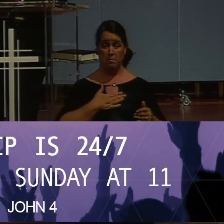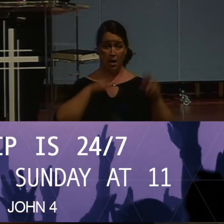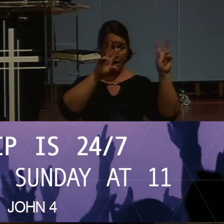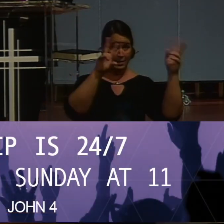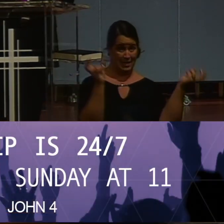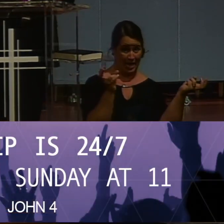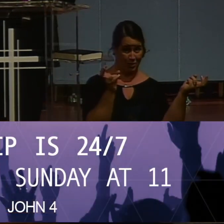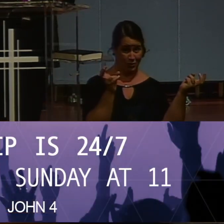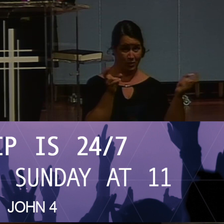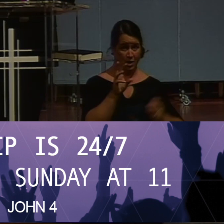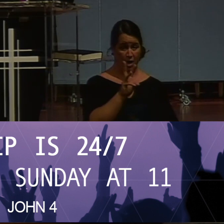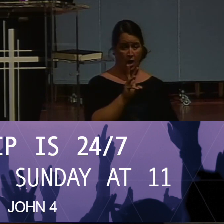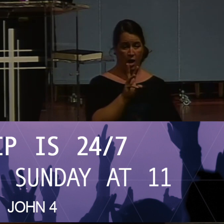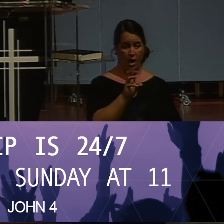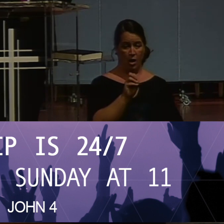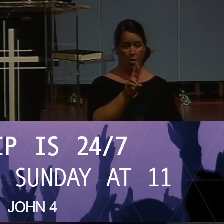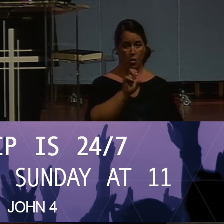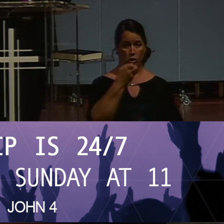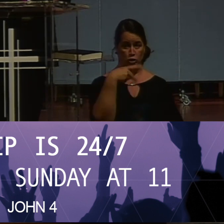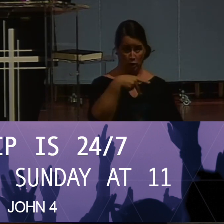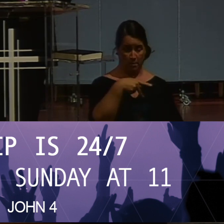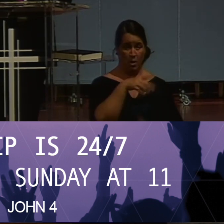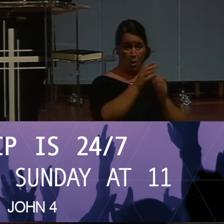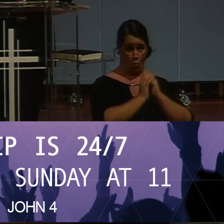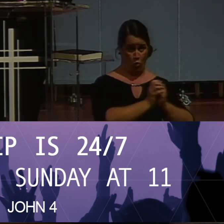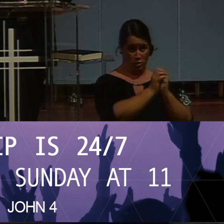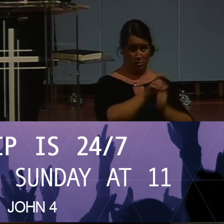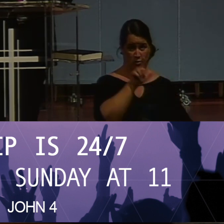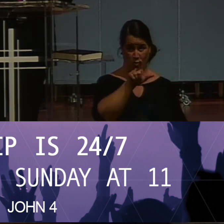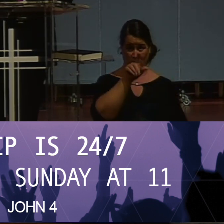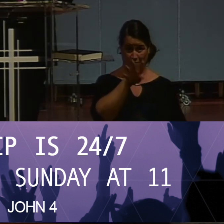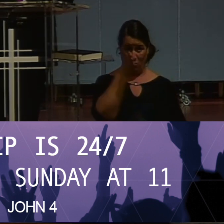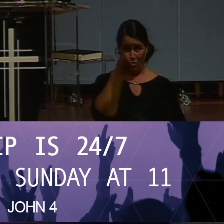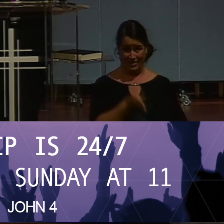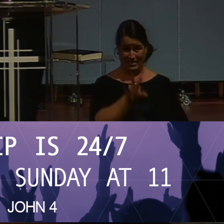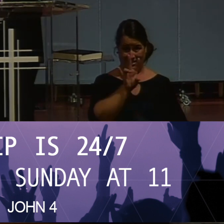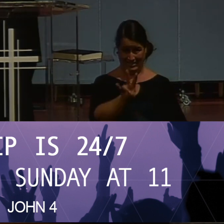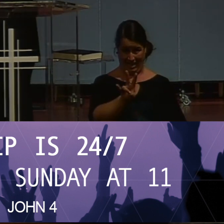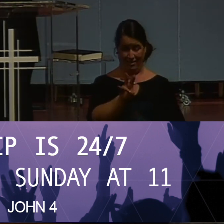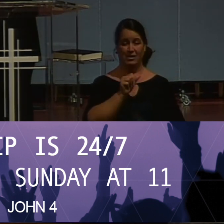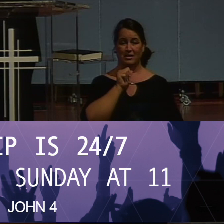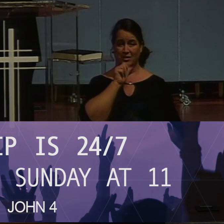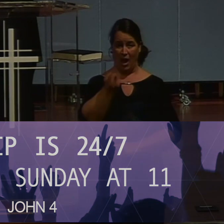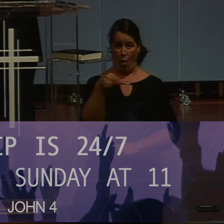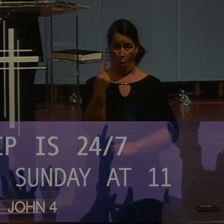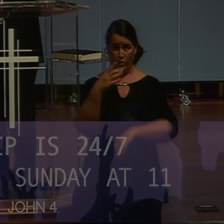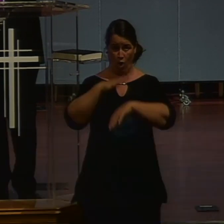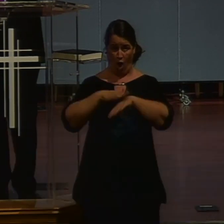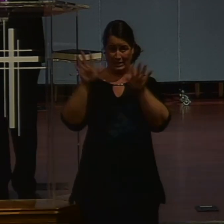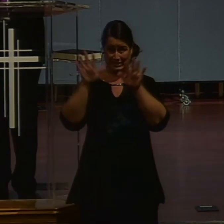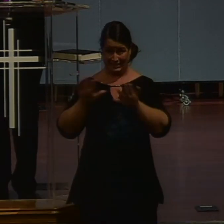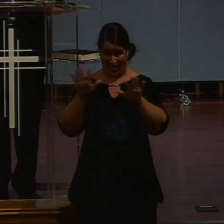24 seven, not just Sunday at 11. It's not just something we do on